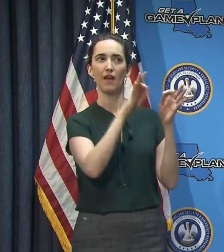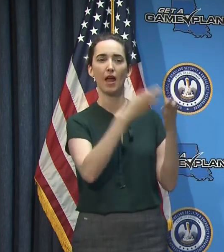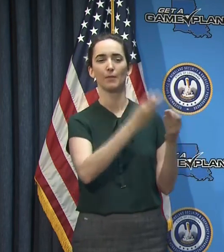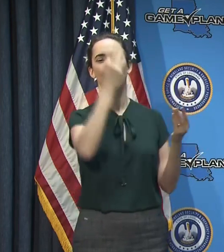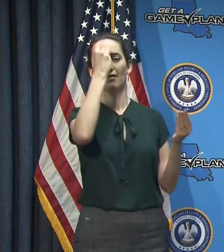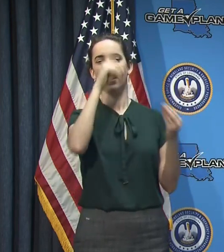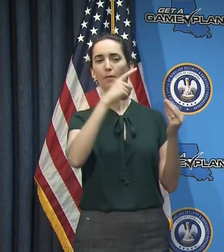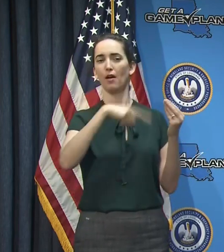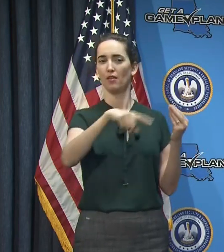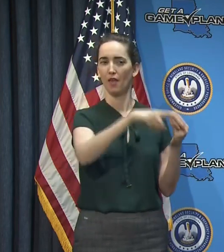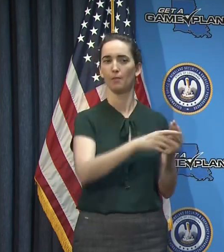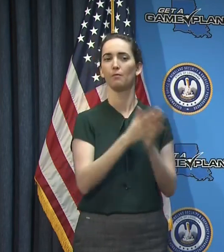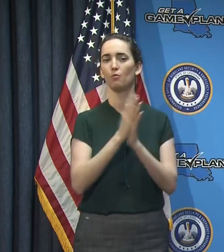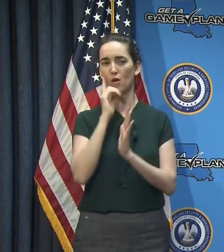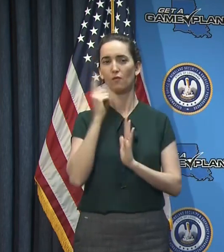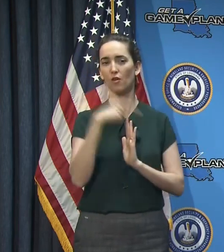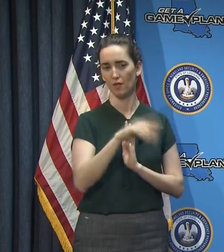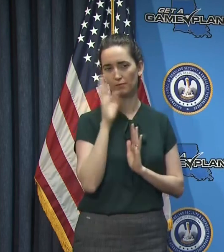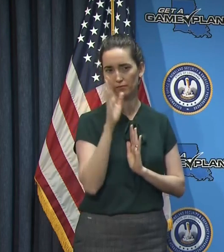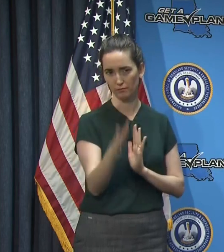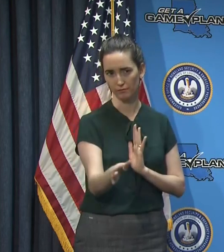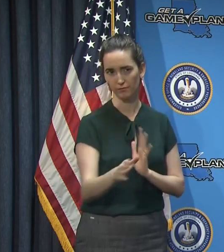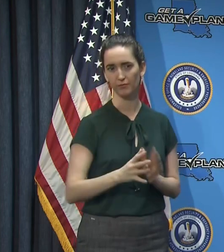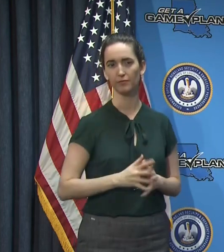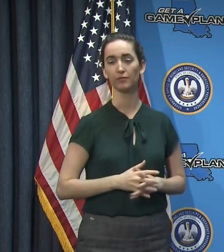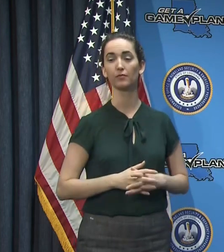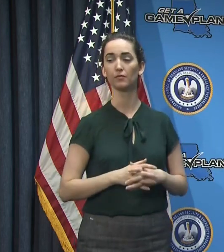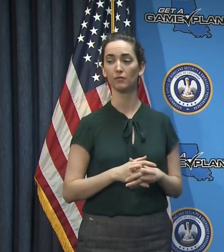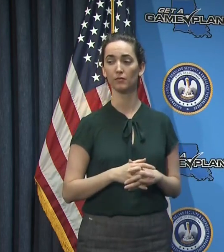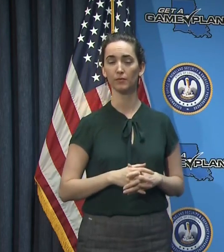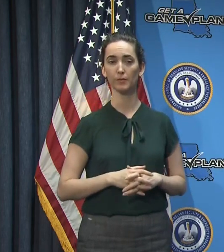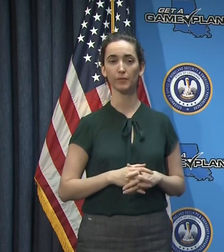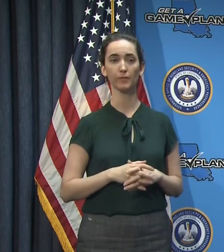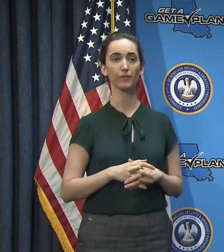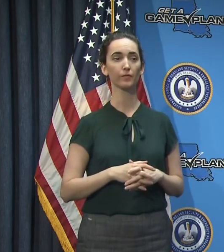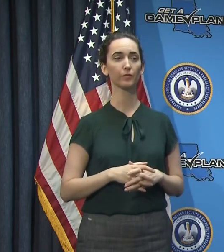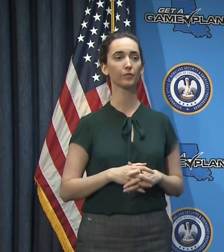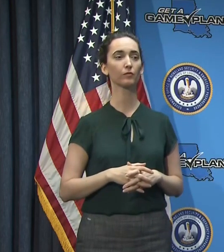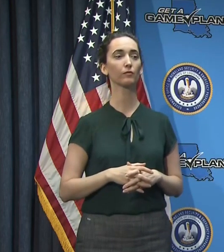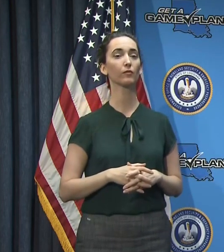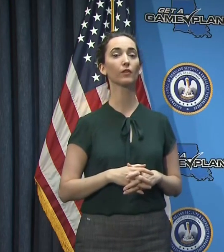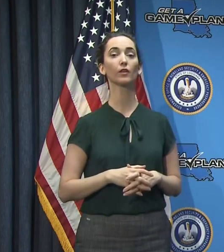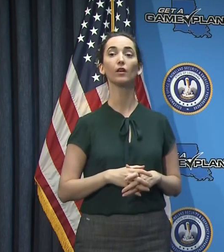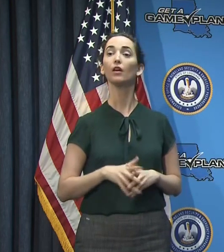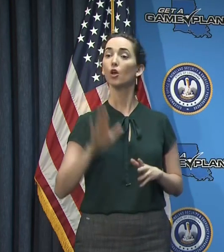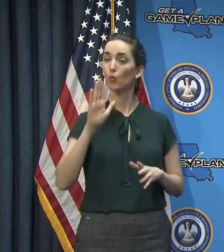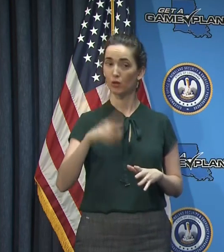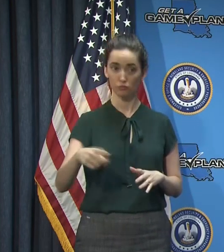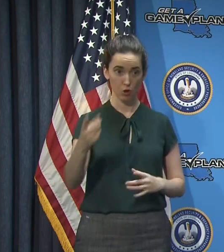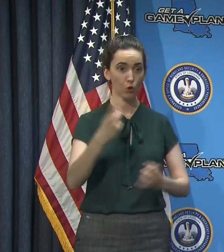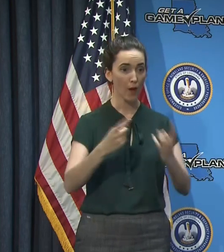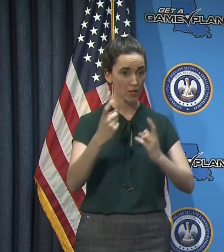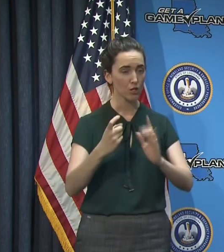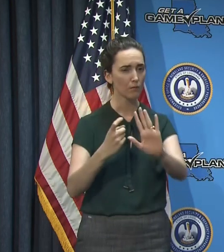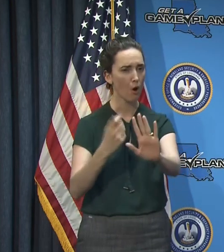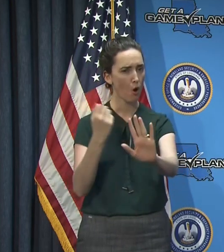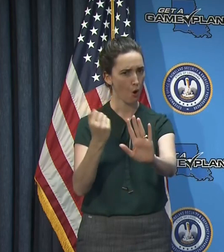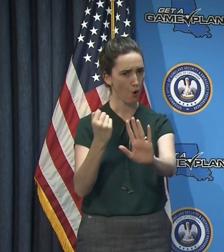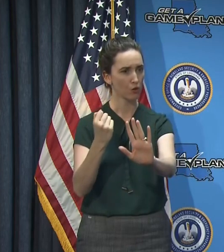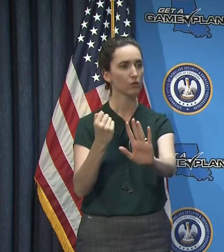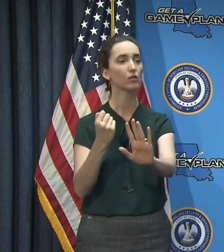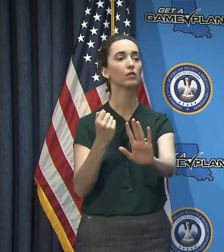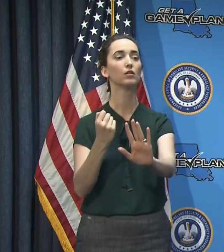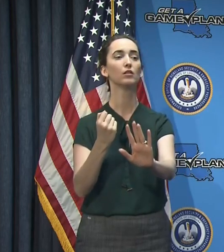and we will keep them in our prayers. Before I get to questions, I did want to follow up with a